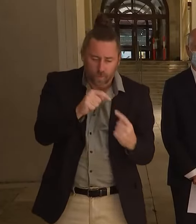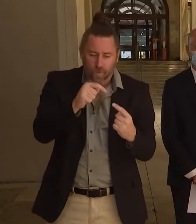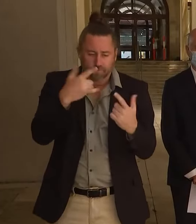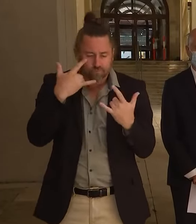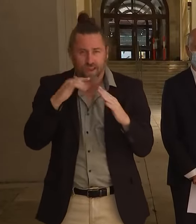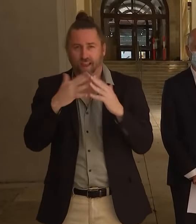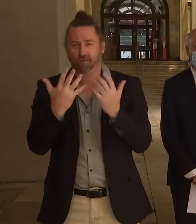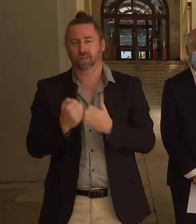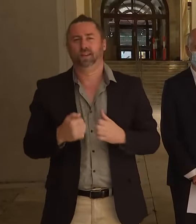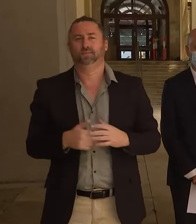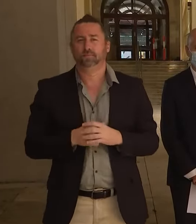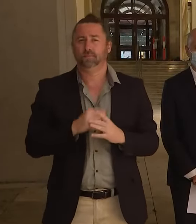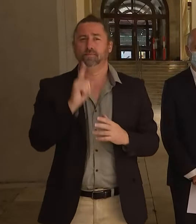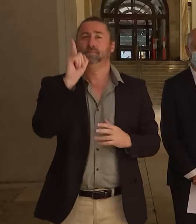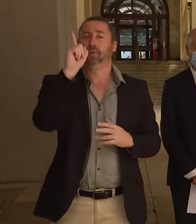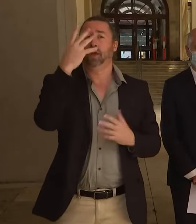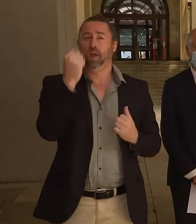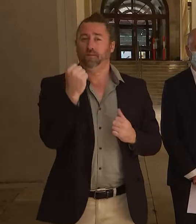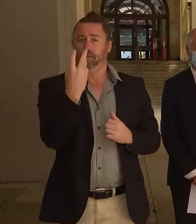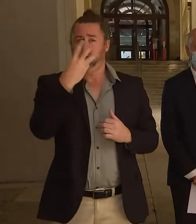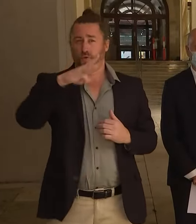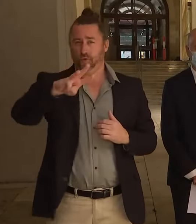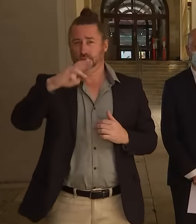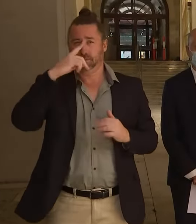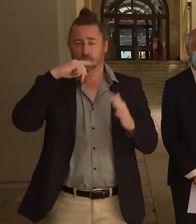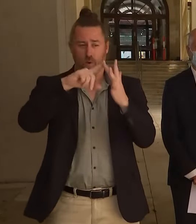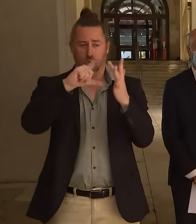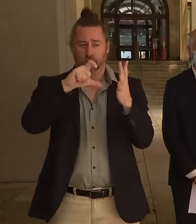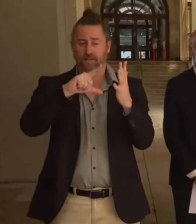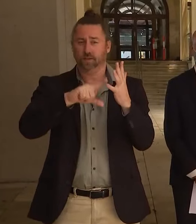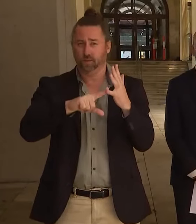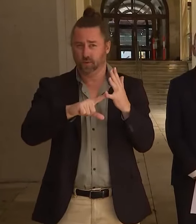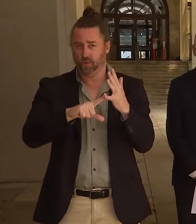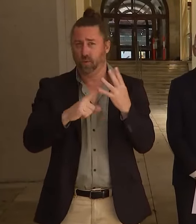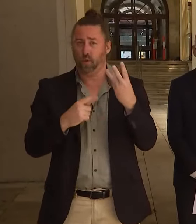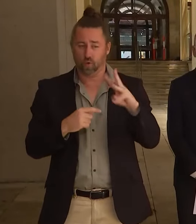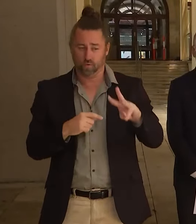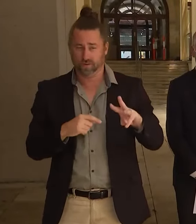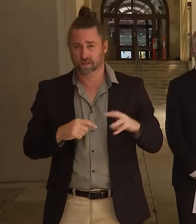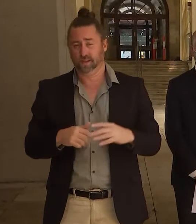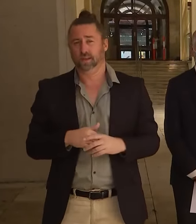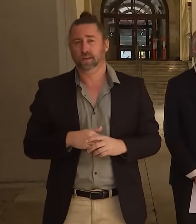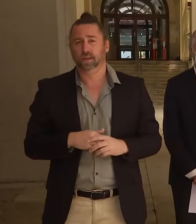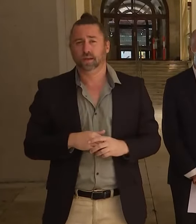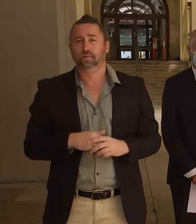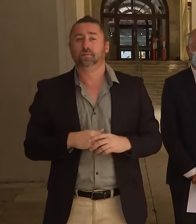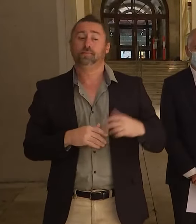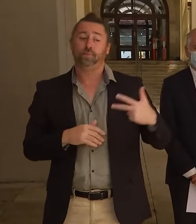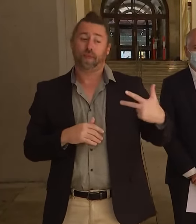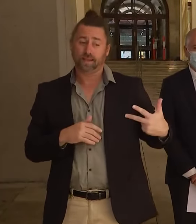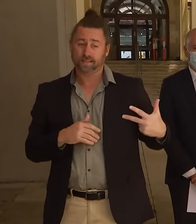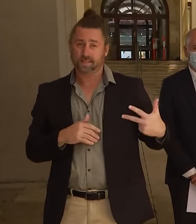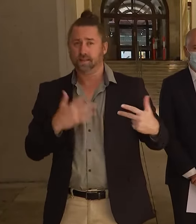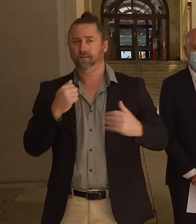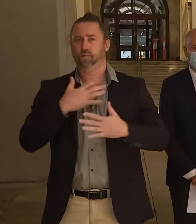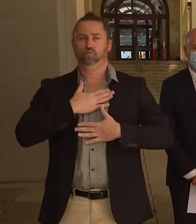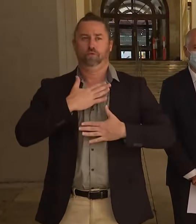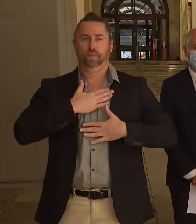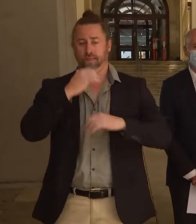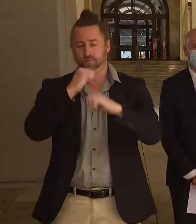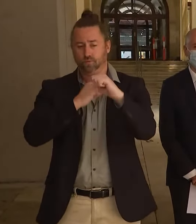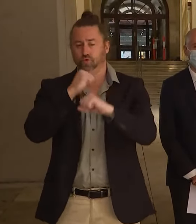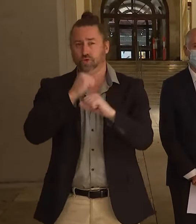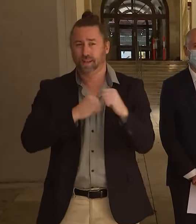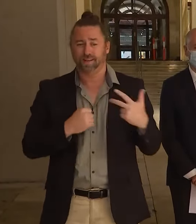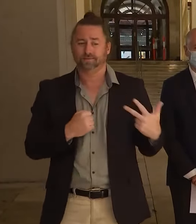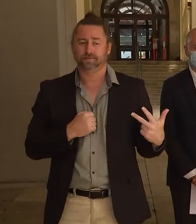We now have 30 people in ICU in Queensland with COVID. Eight of these people are ventilated and